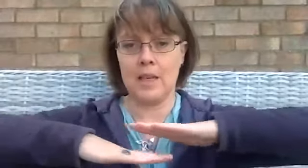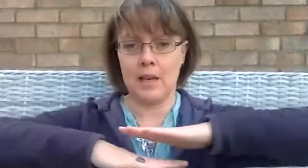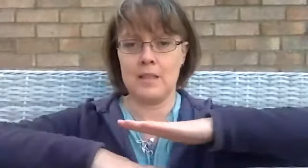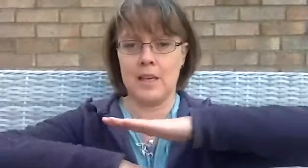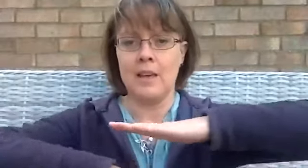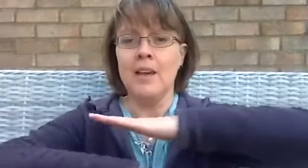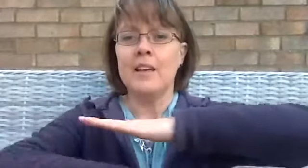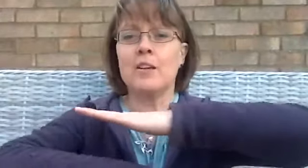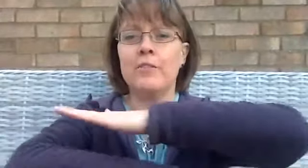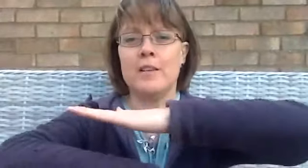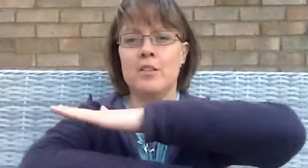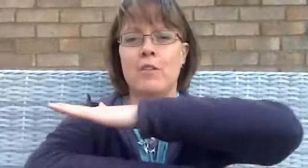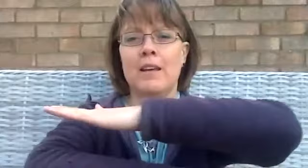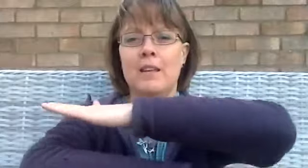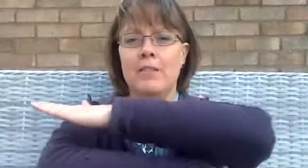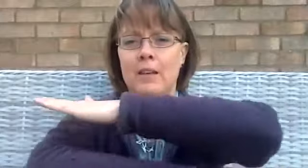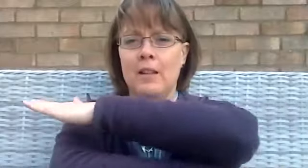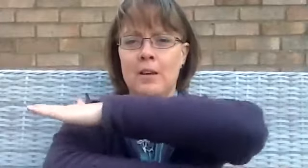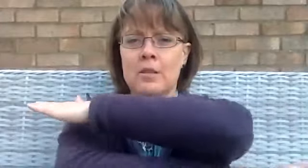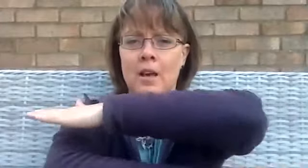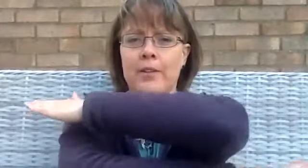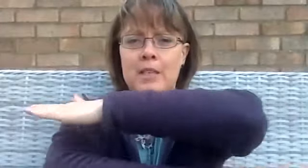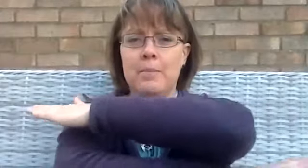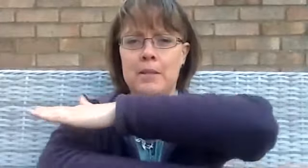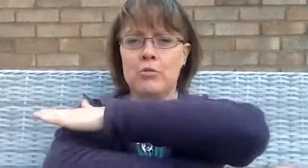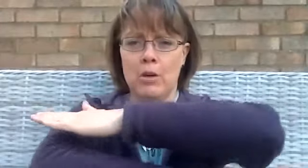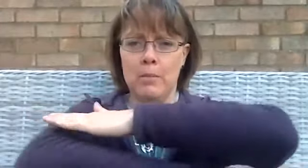you can find strength even in those deepest dramas